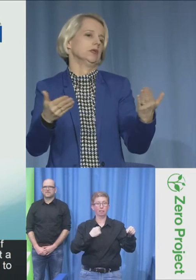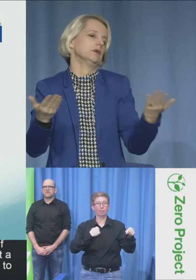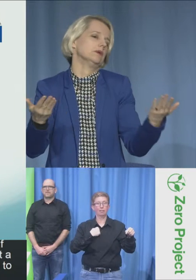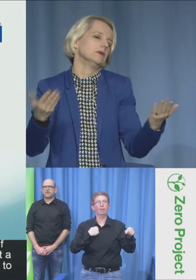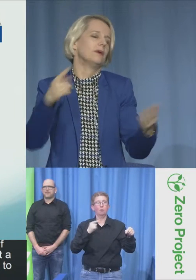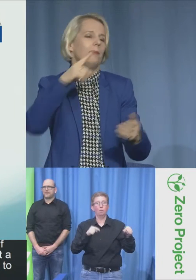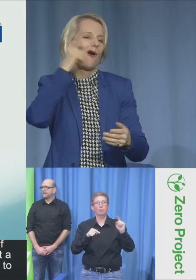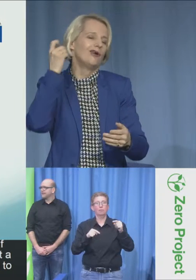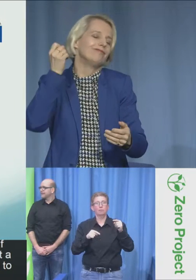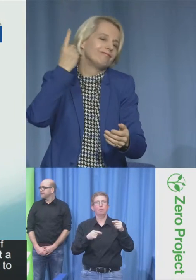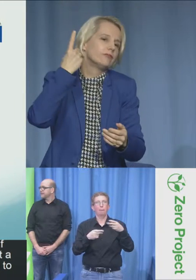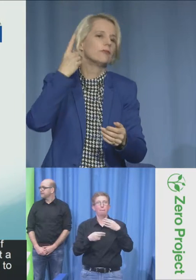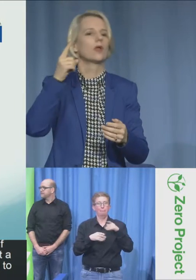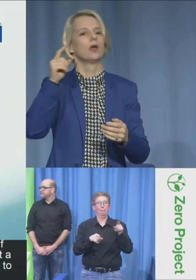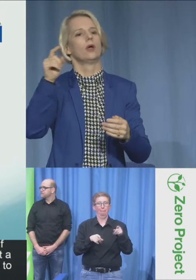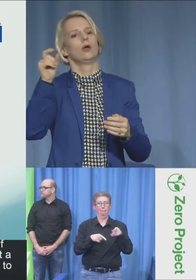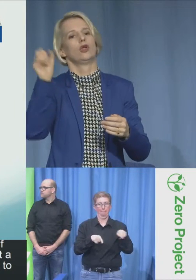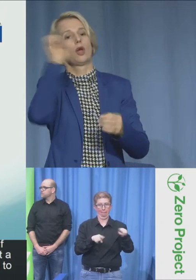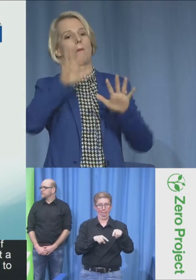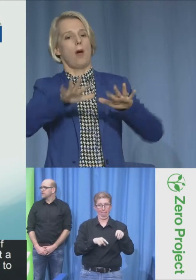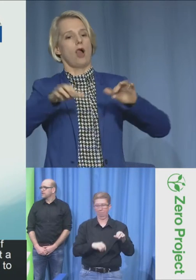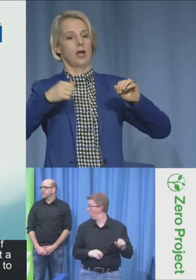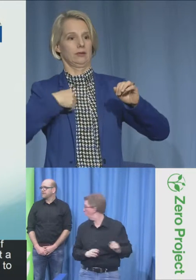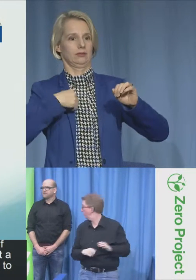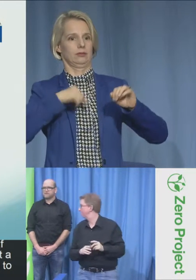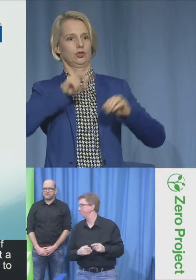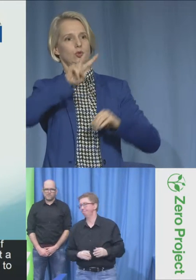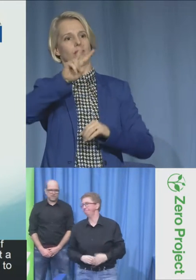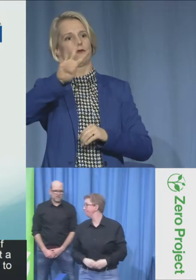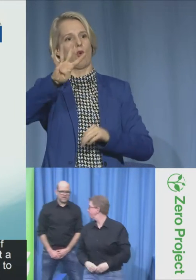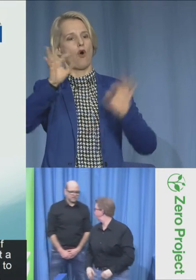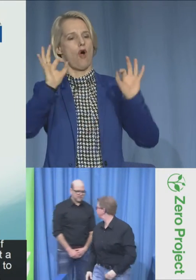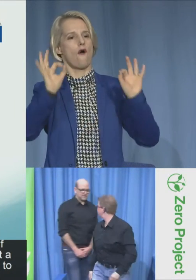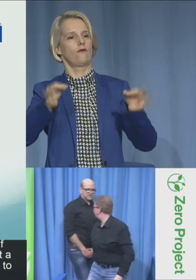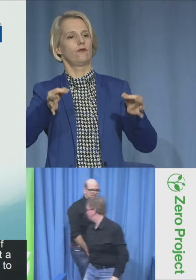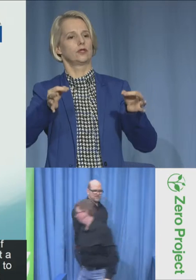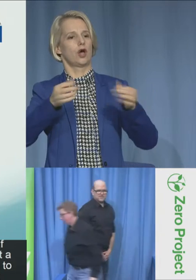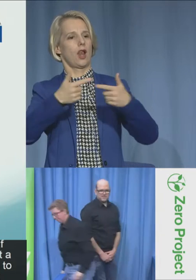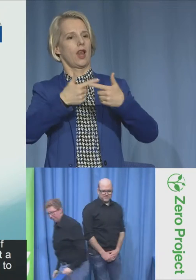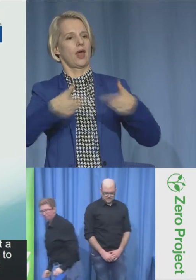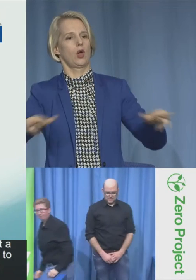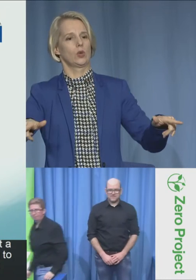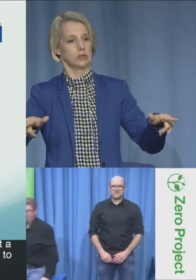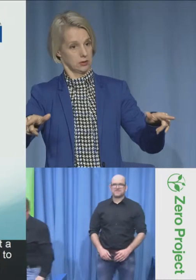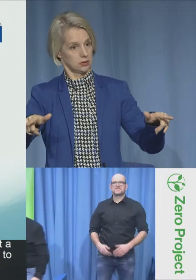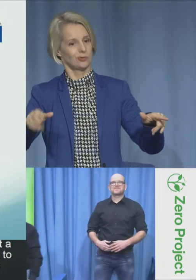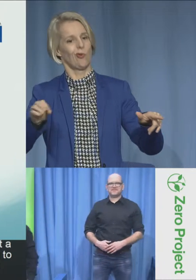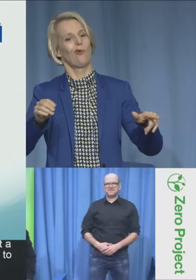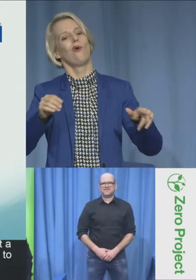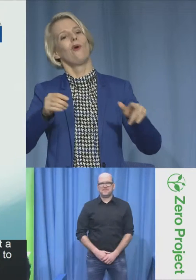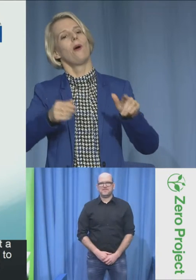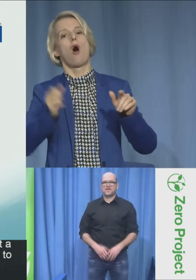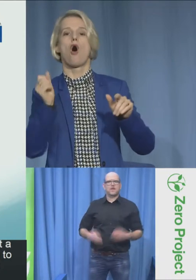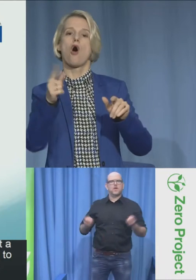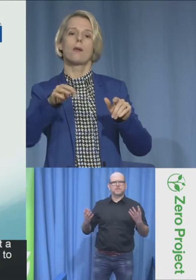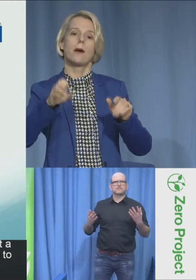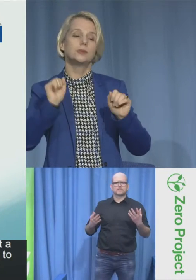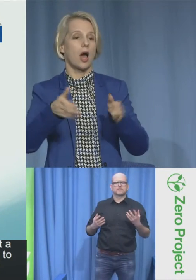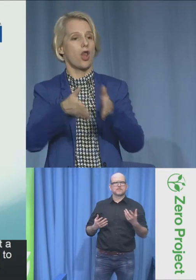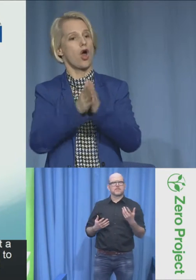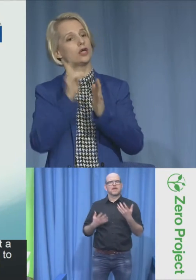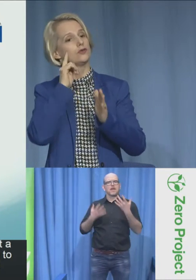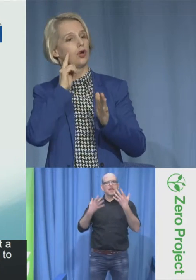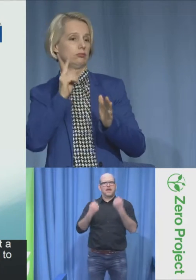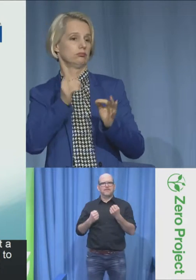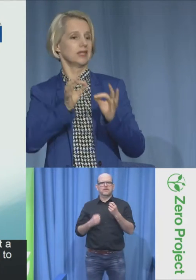The parliament follows your language, which makes sense in a lot of ways. We have 24 official languages, spoken